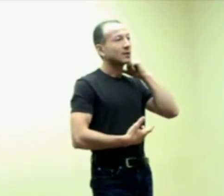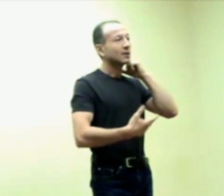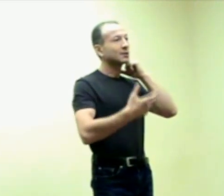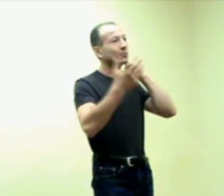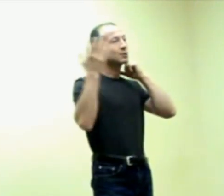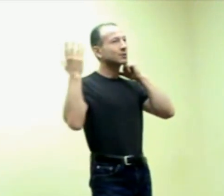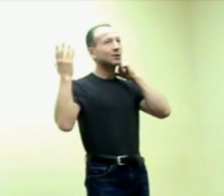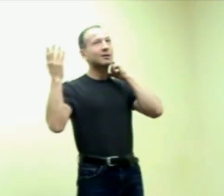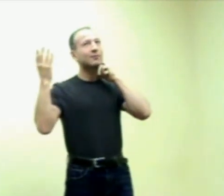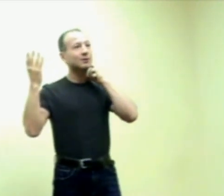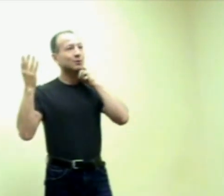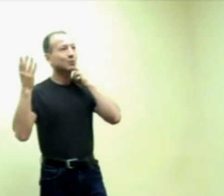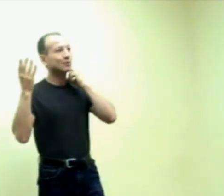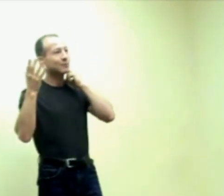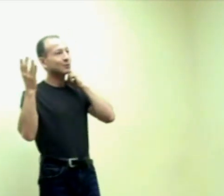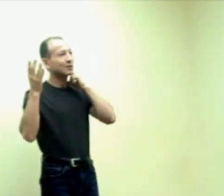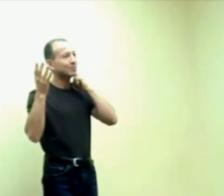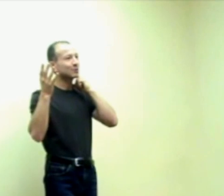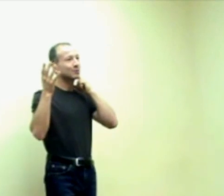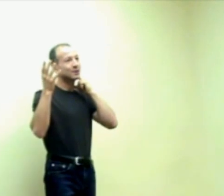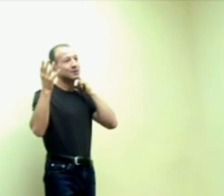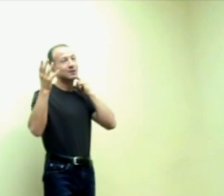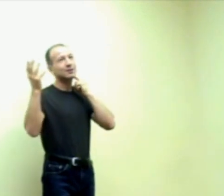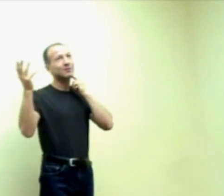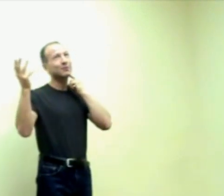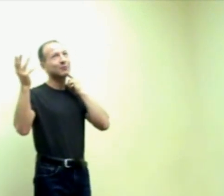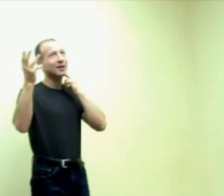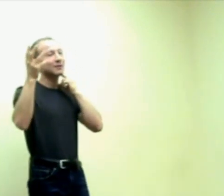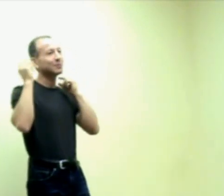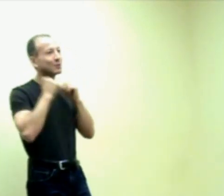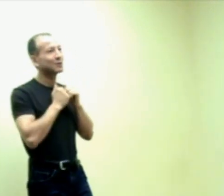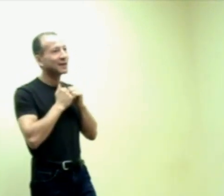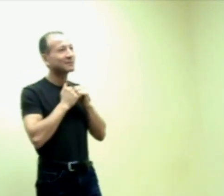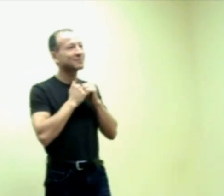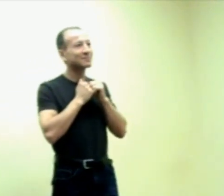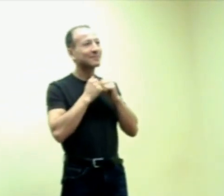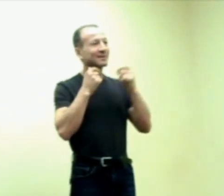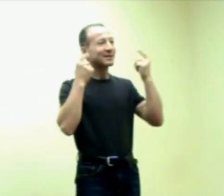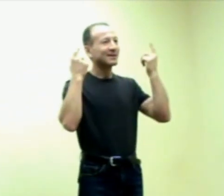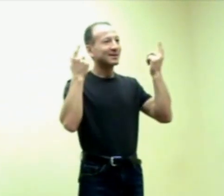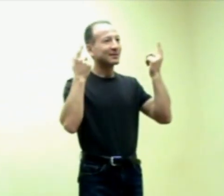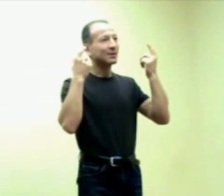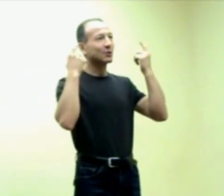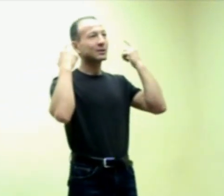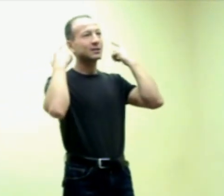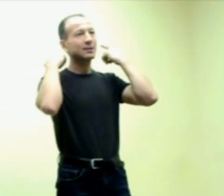As I was taught in the physio school, and physiotherapy school, see three, four, five keeping you alive. Okay? Nerves exiting